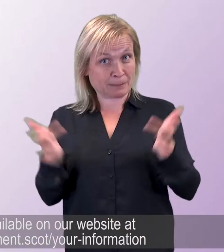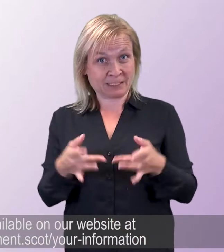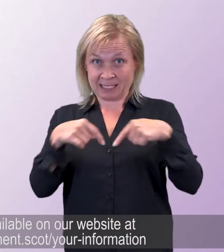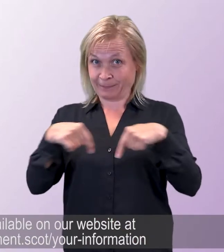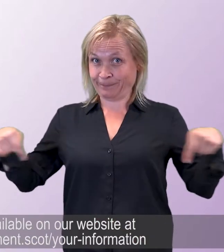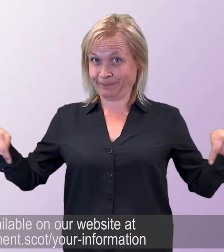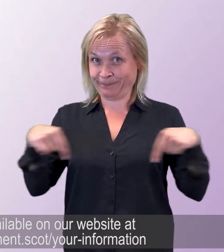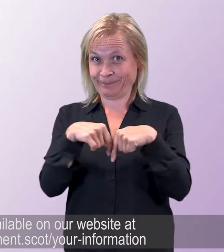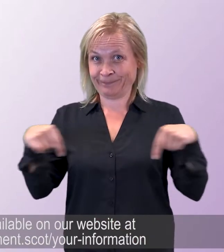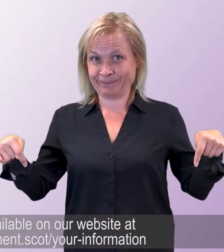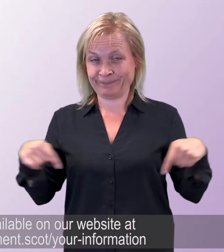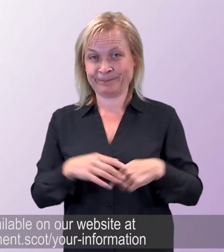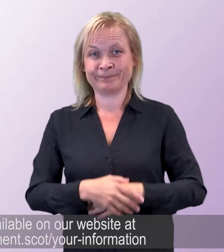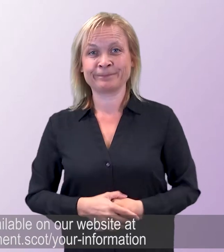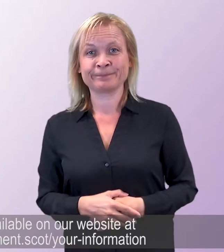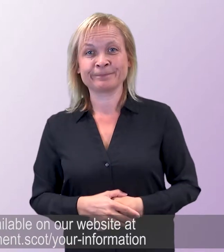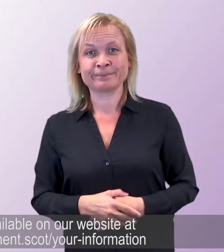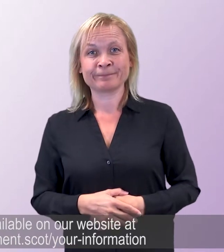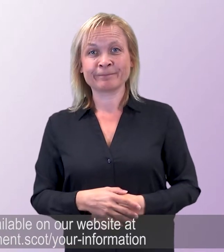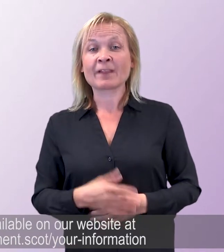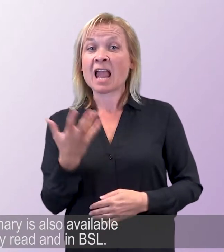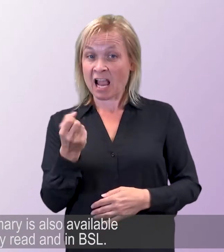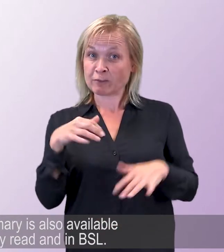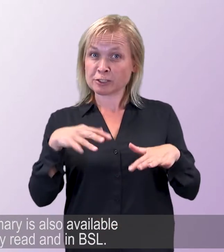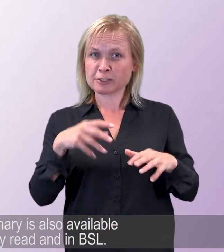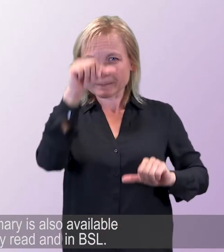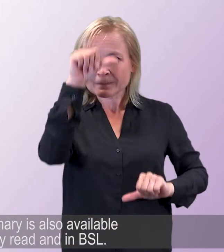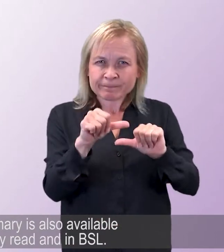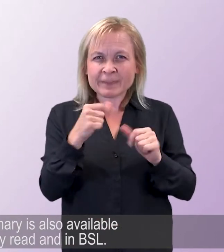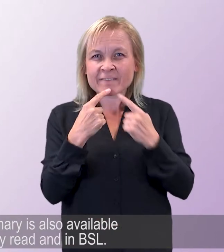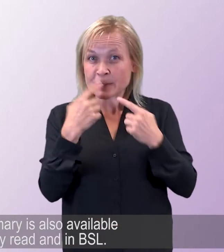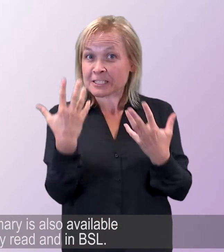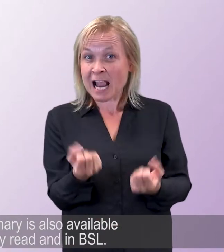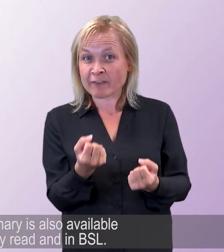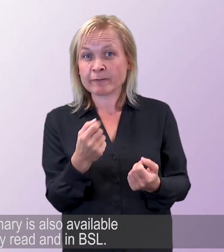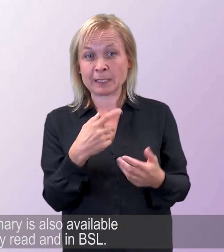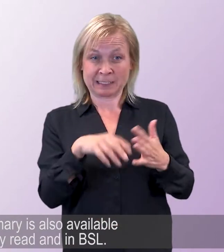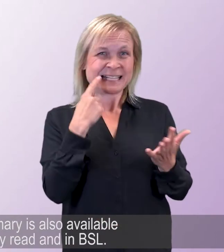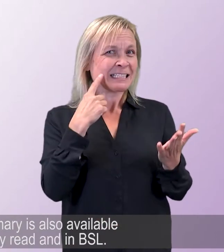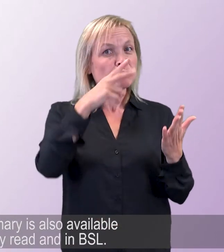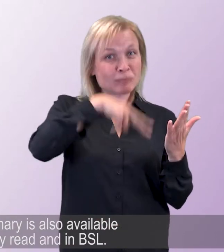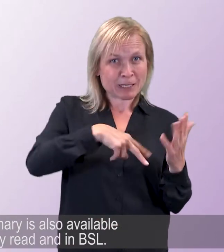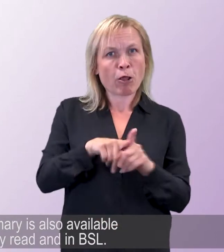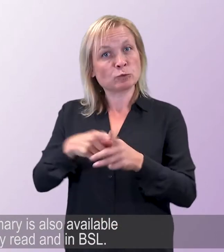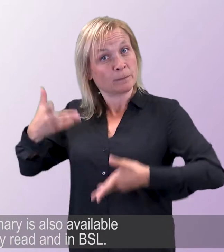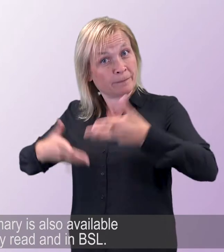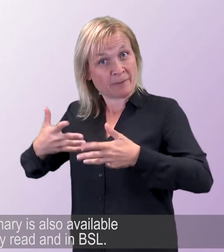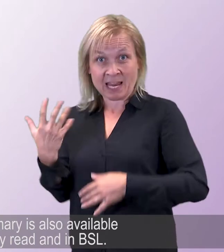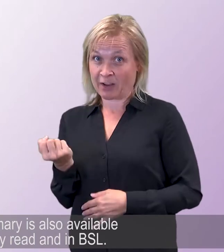www.parliament.scot forward slash your dash information. A summary is also